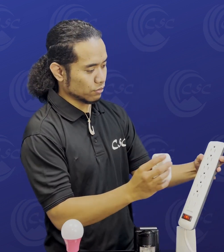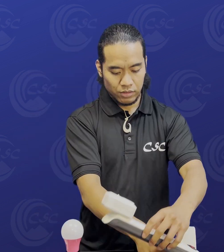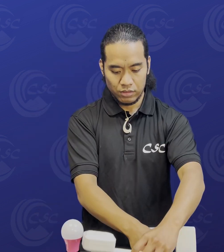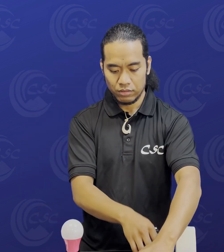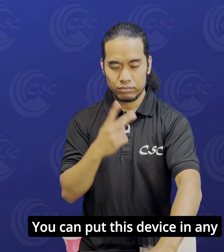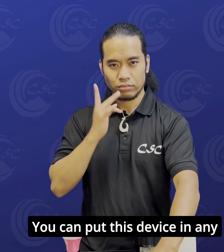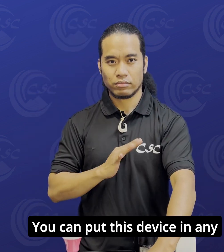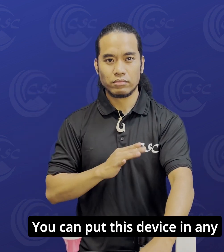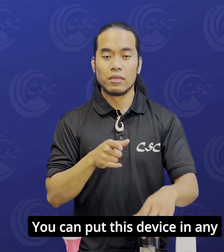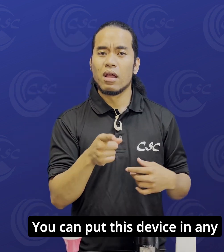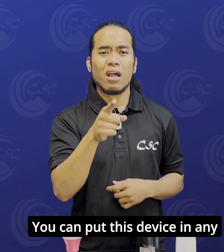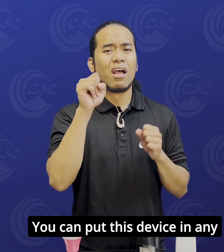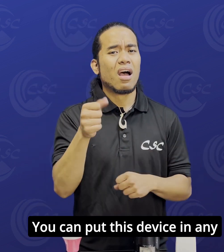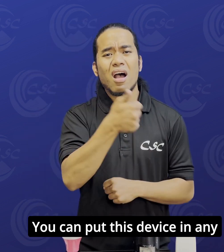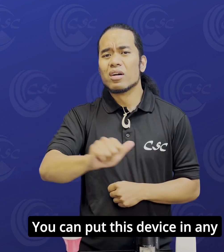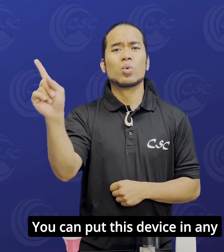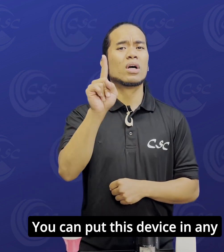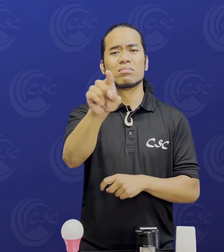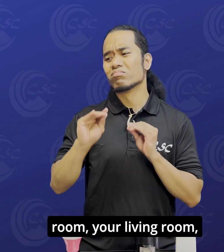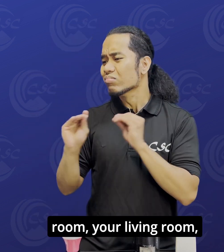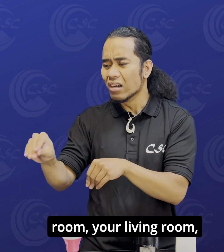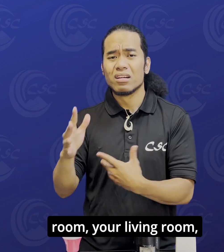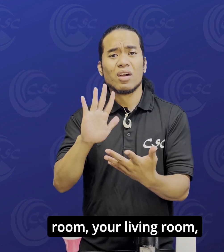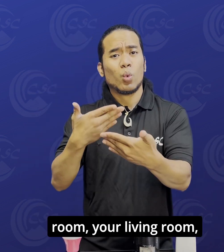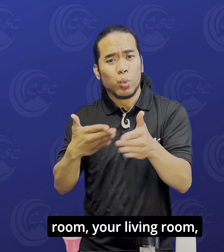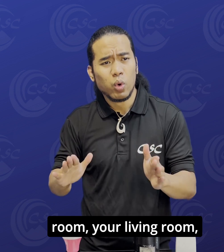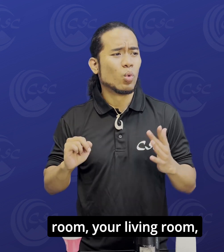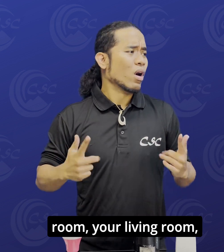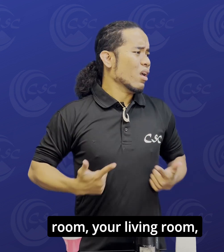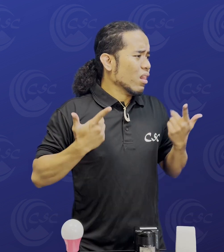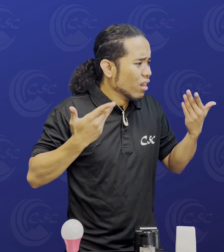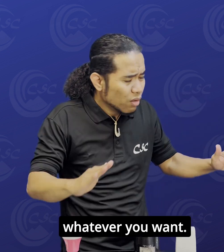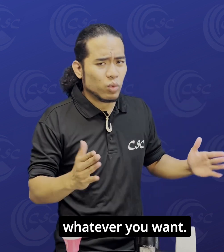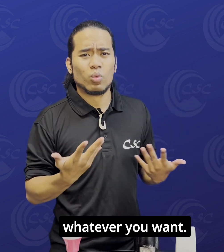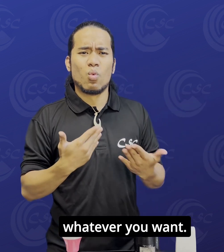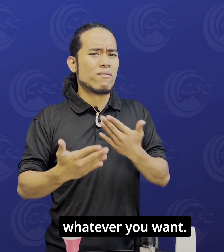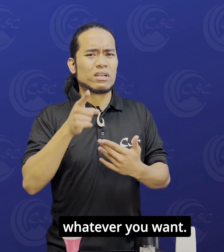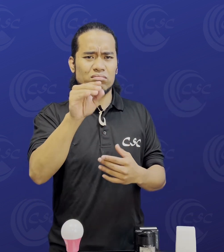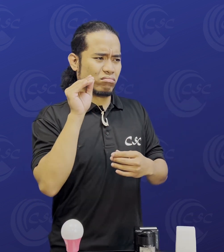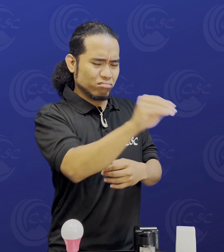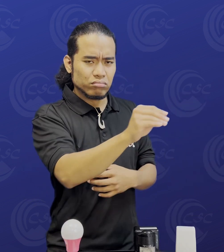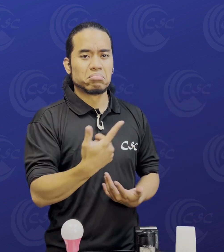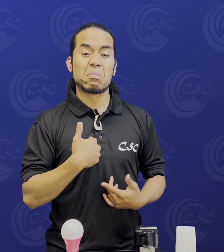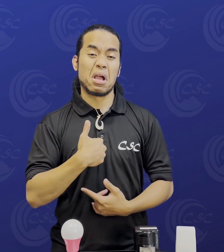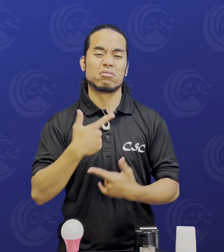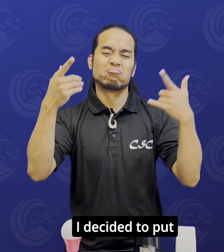You can put this device in any room, your living room, whatever you want. I